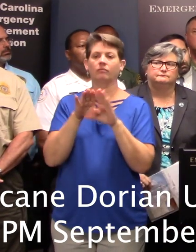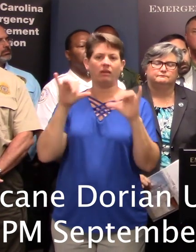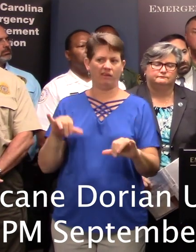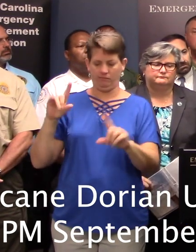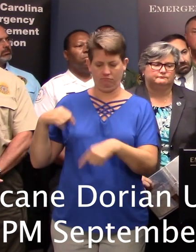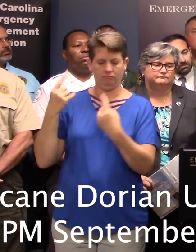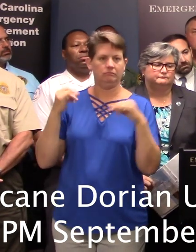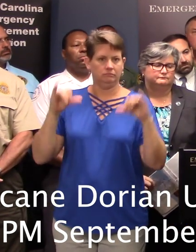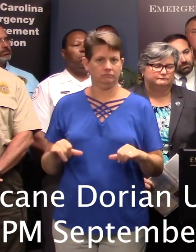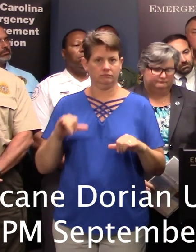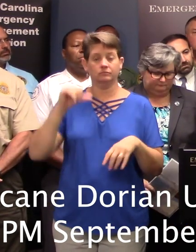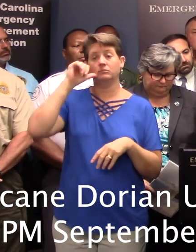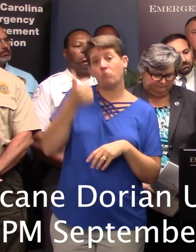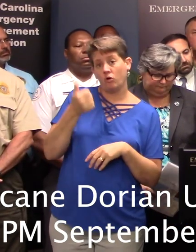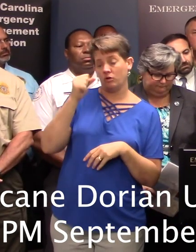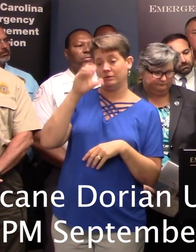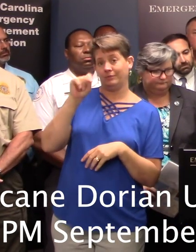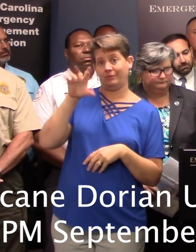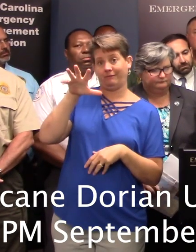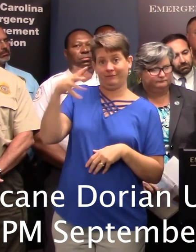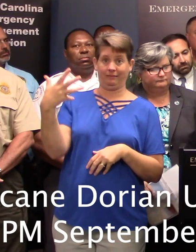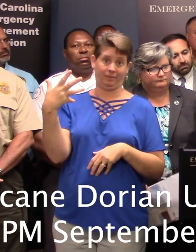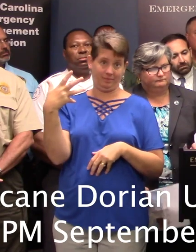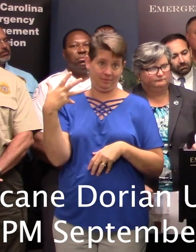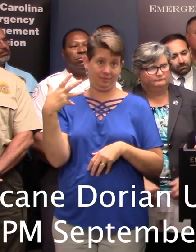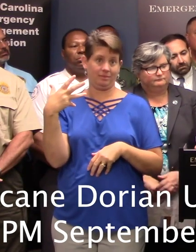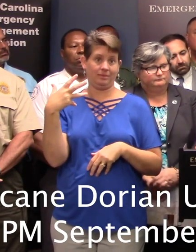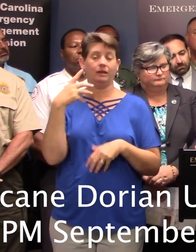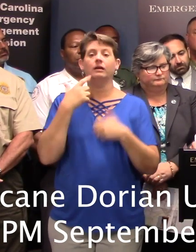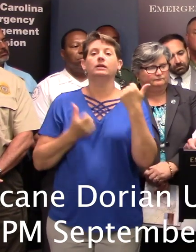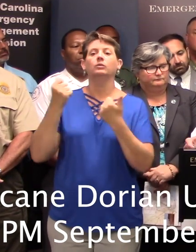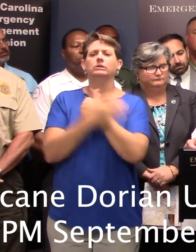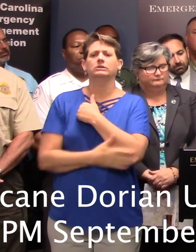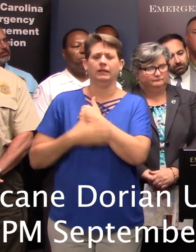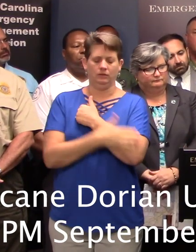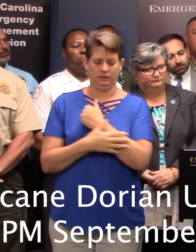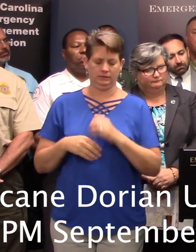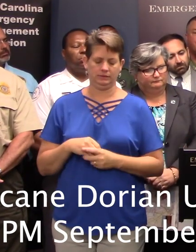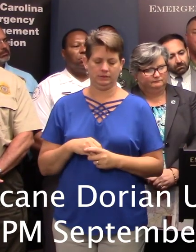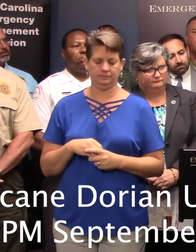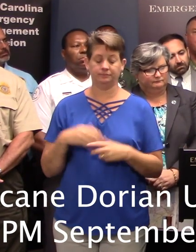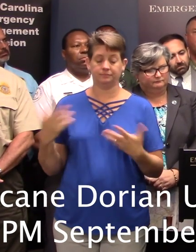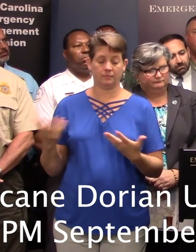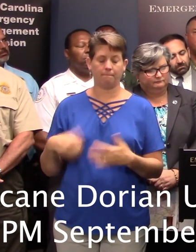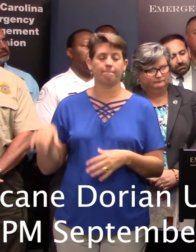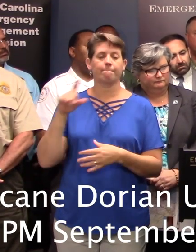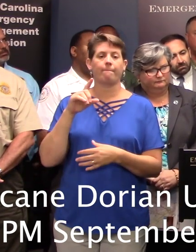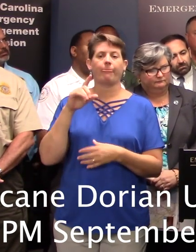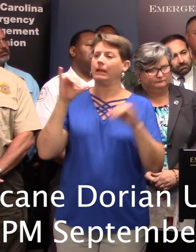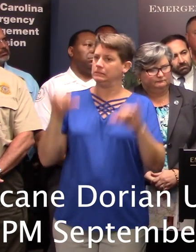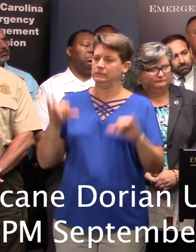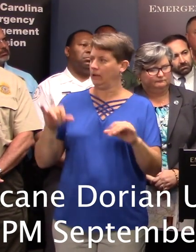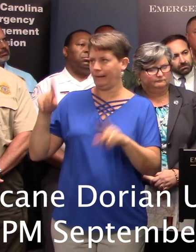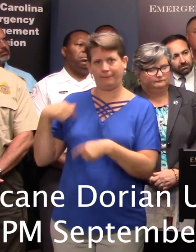closed, that is tomorrow, September. The fifth, in the following counties, and they are, again, these are the